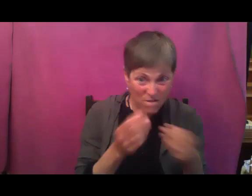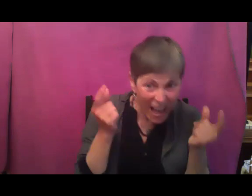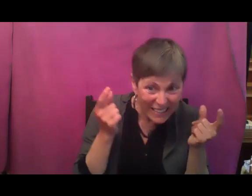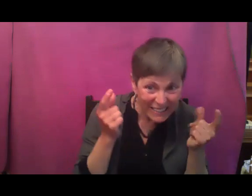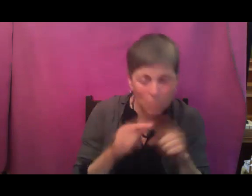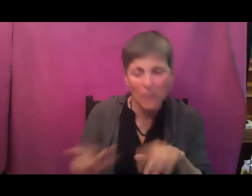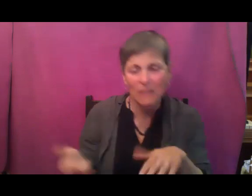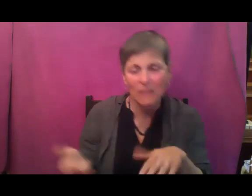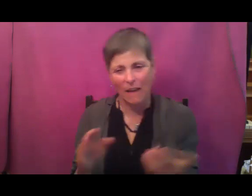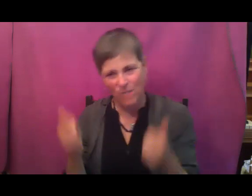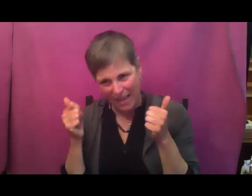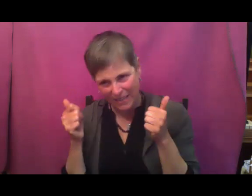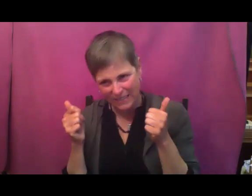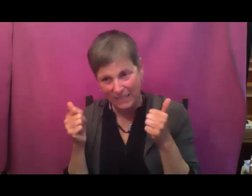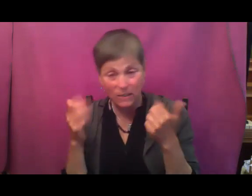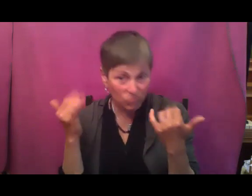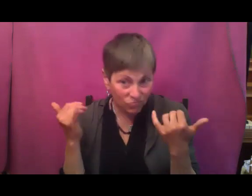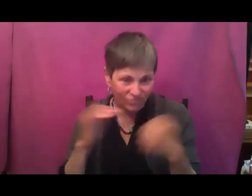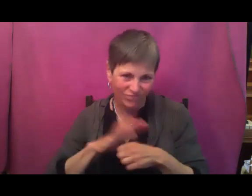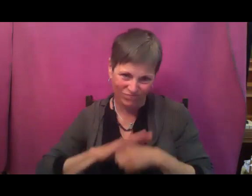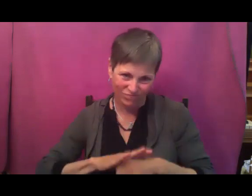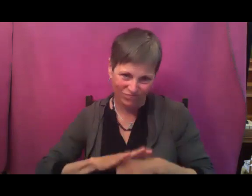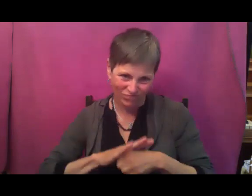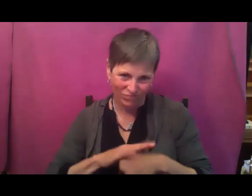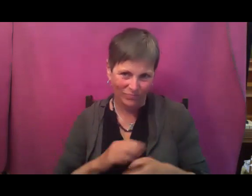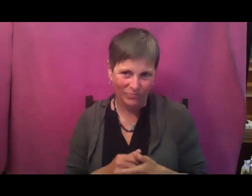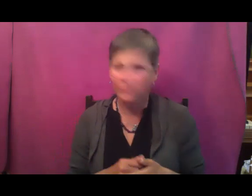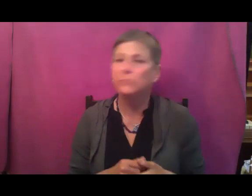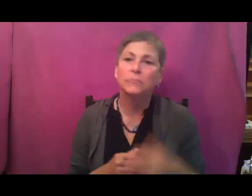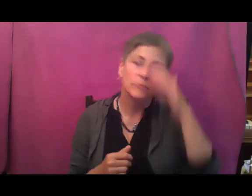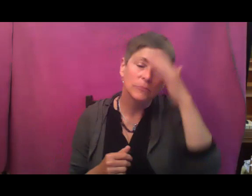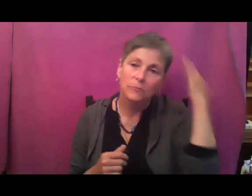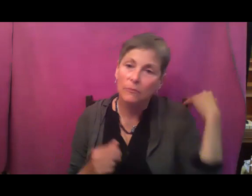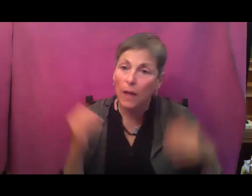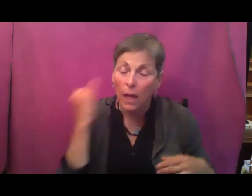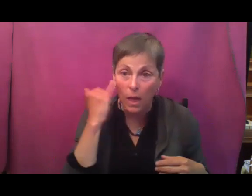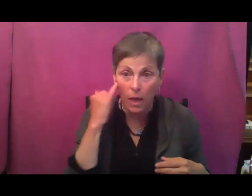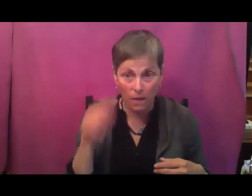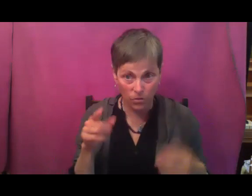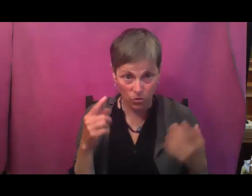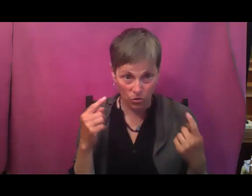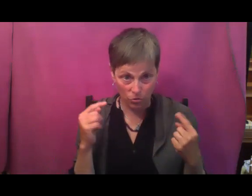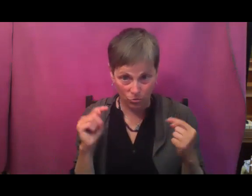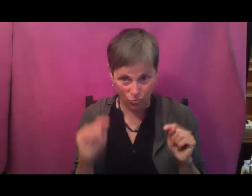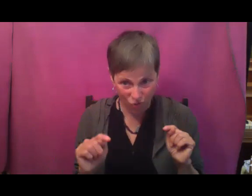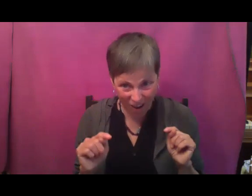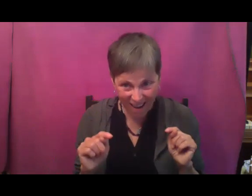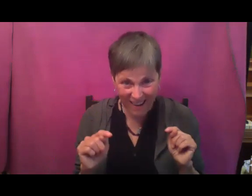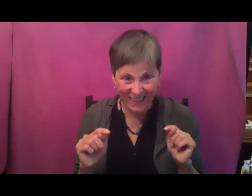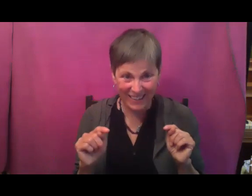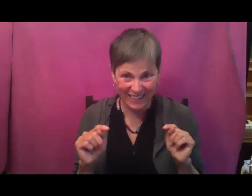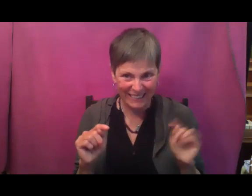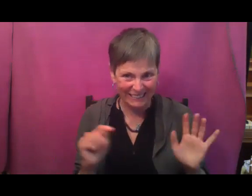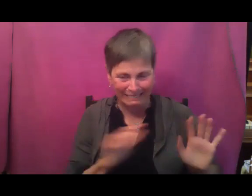yes, try to, especially if you're really trying to get ahead of that cucumber beetle